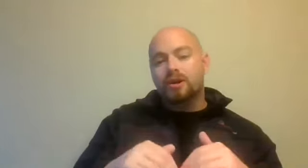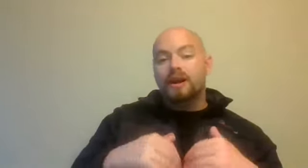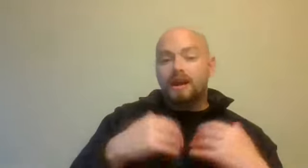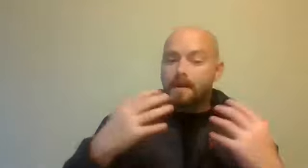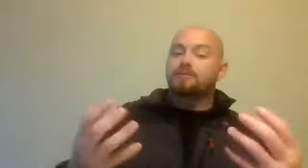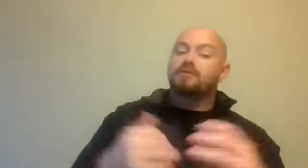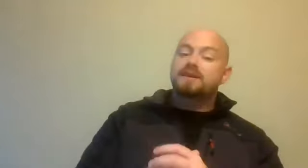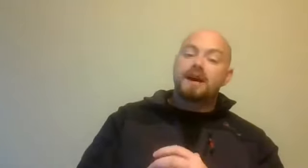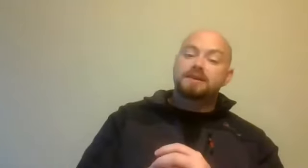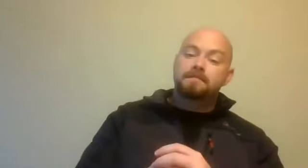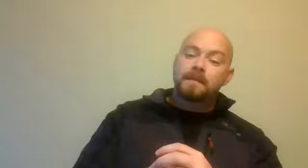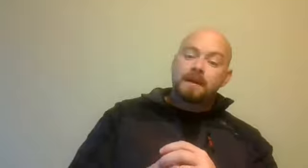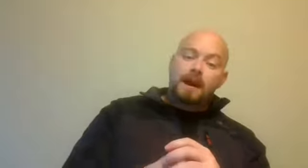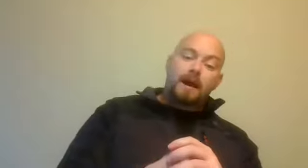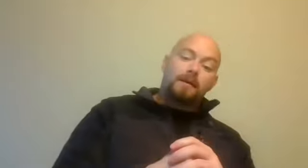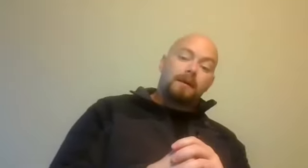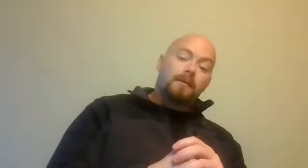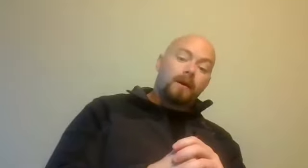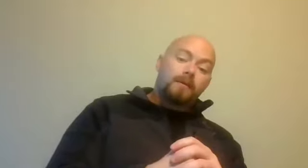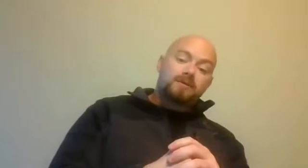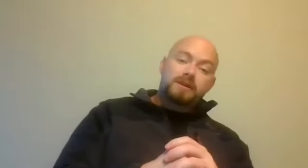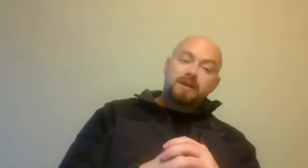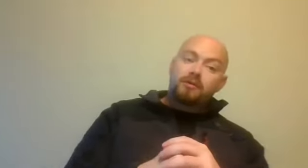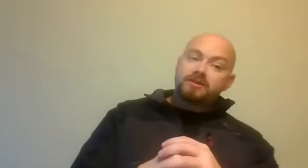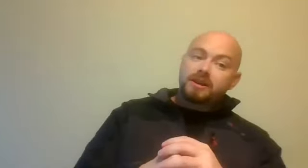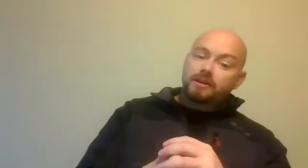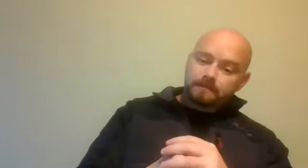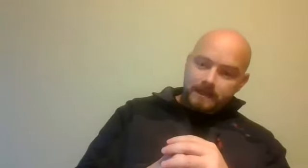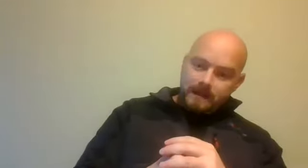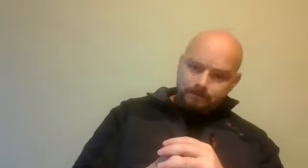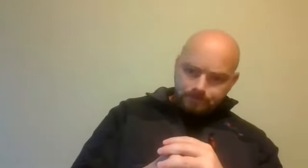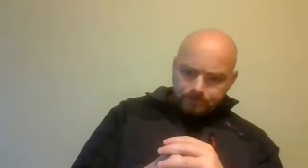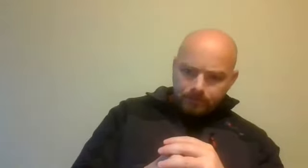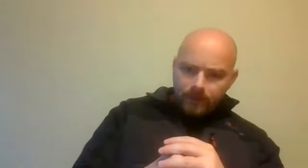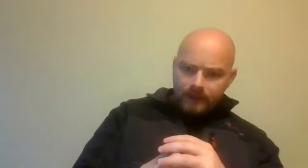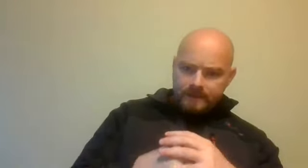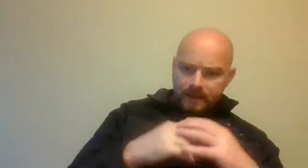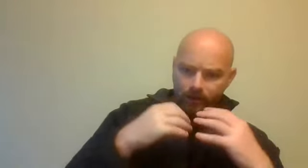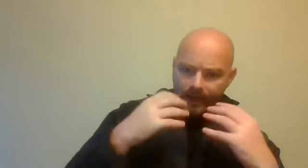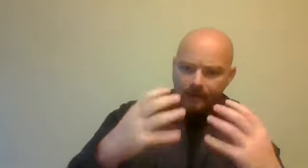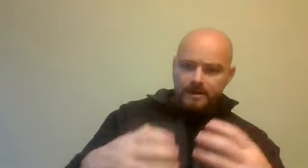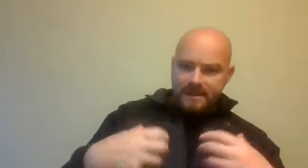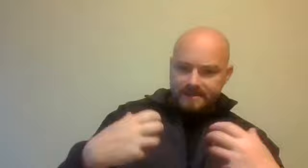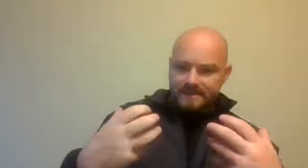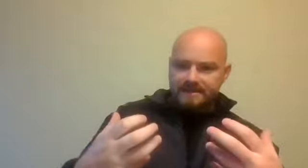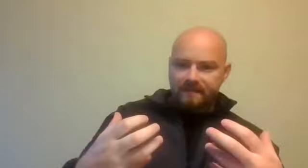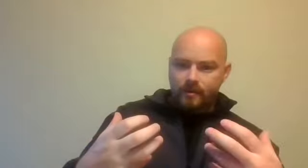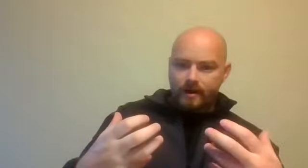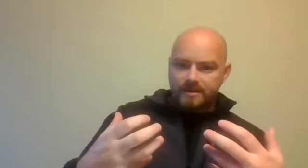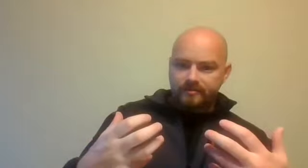in bounded rationality. Now what I was trying to get across there is that it's looking at it with a sense of self-awareness to